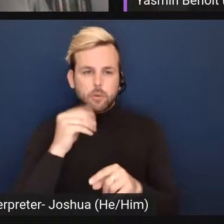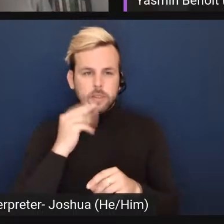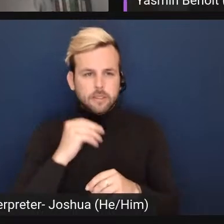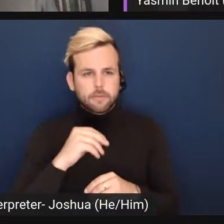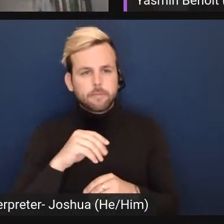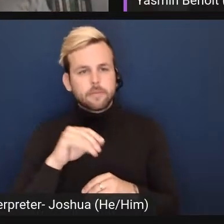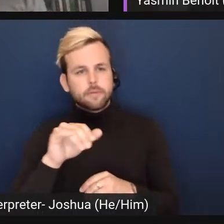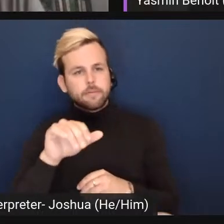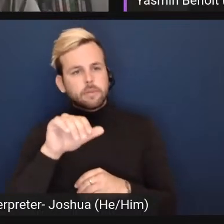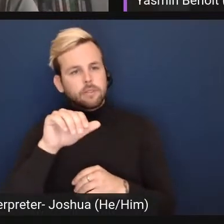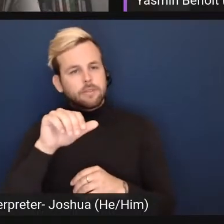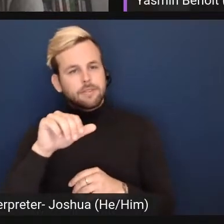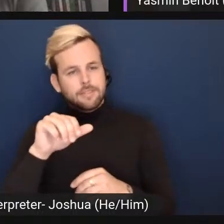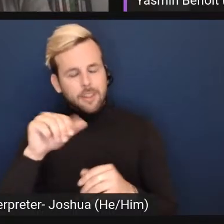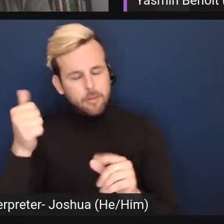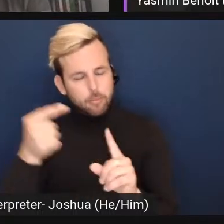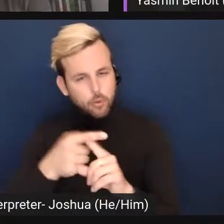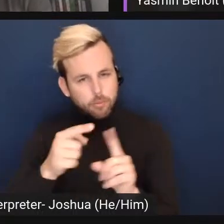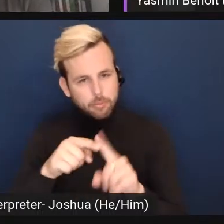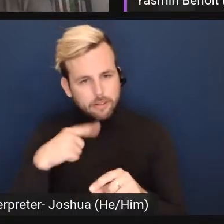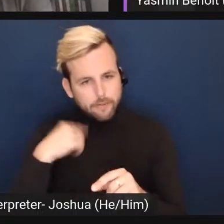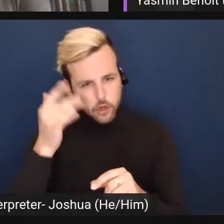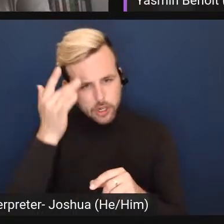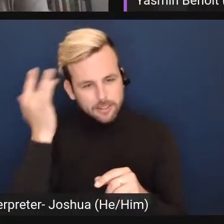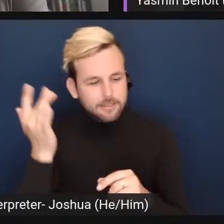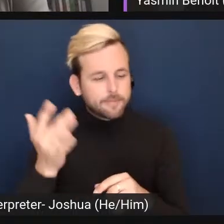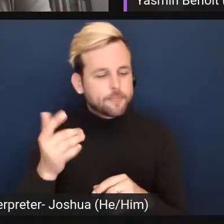point I was going to make on this, but I blanked it. Sorry.